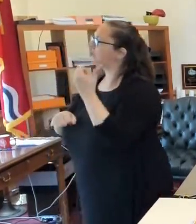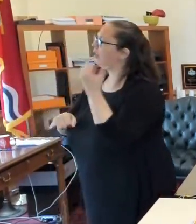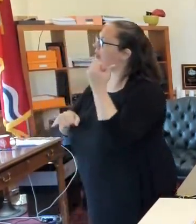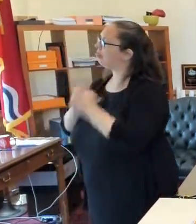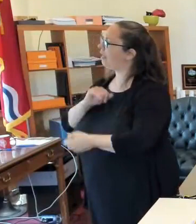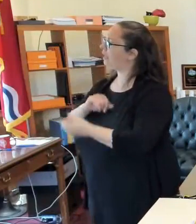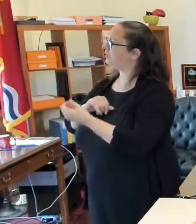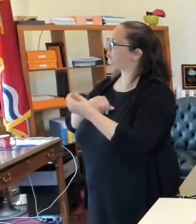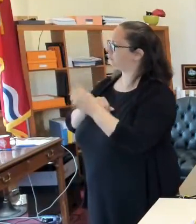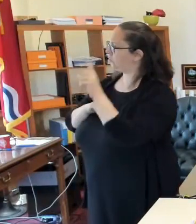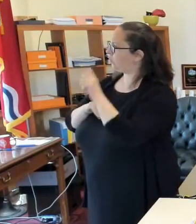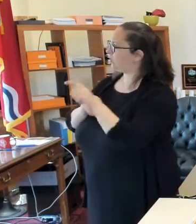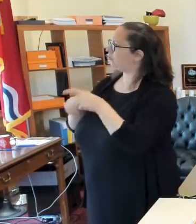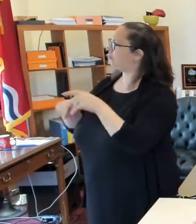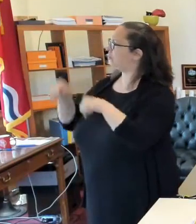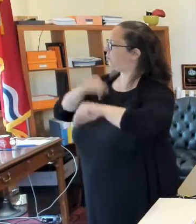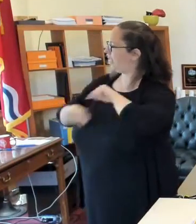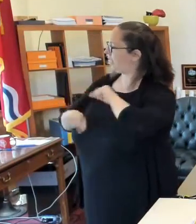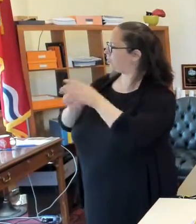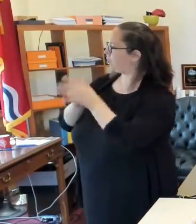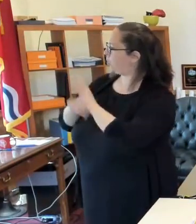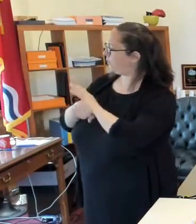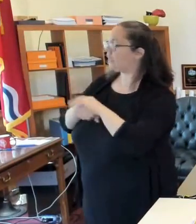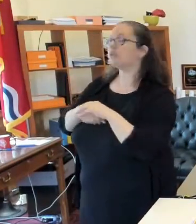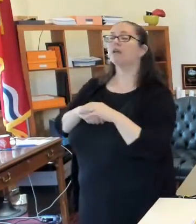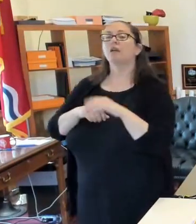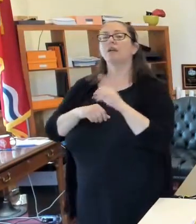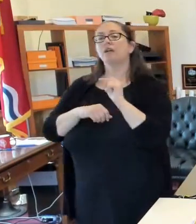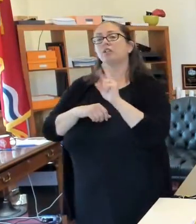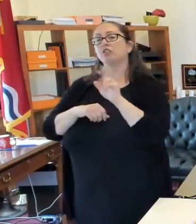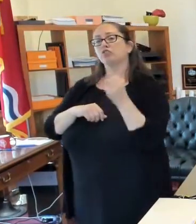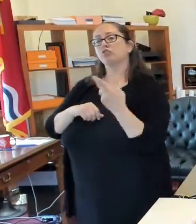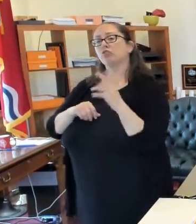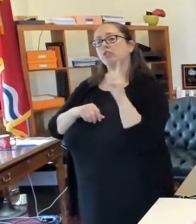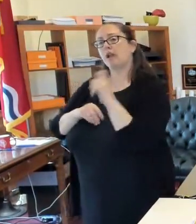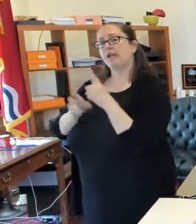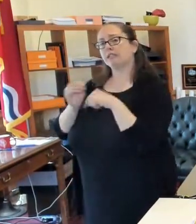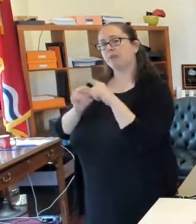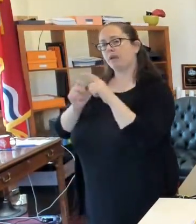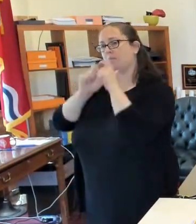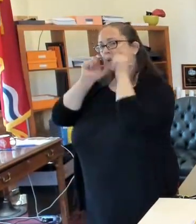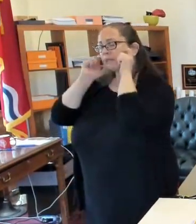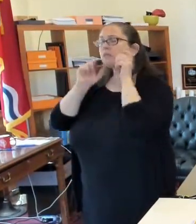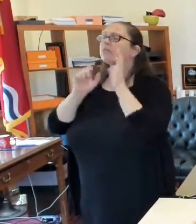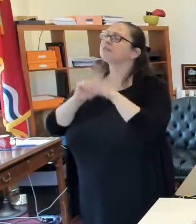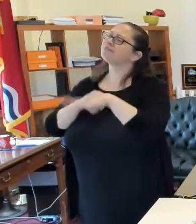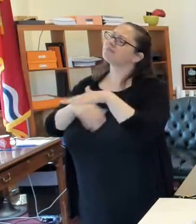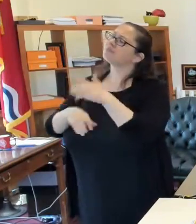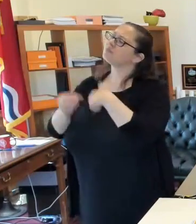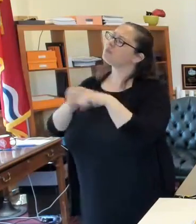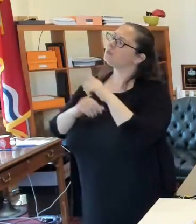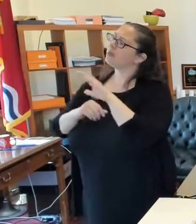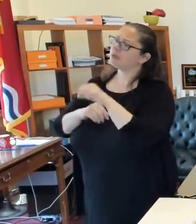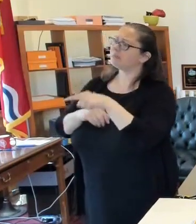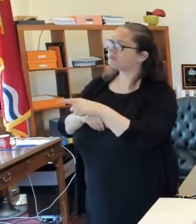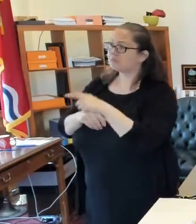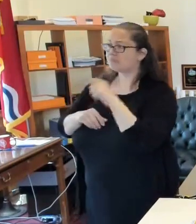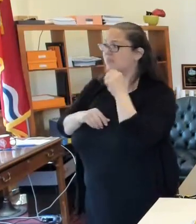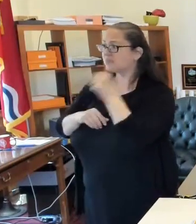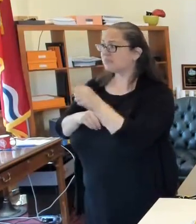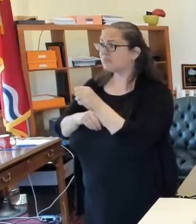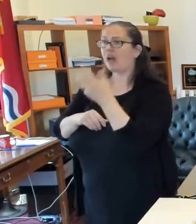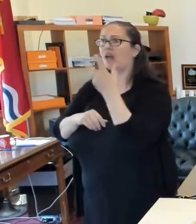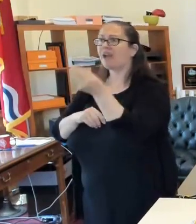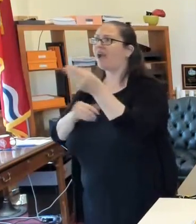the day, Mayor, back to COVID. Trisha's question has to do with masks. What about companies that are not public-facing